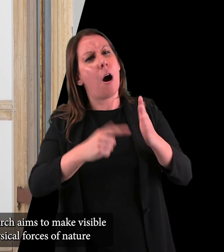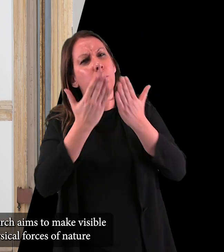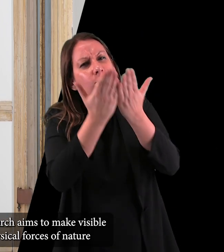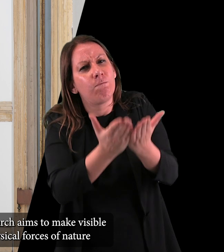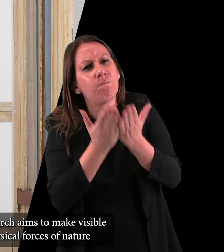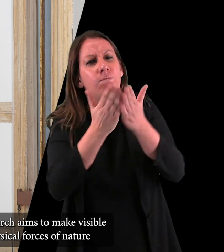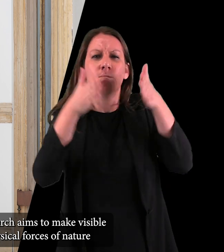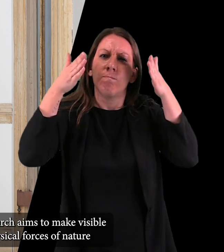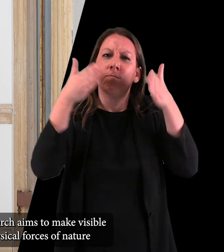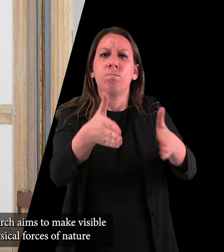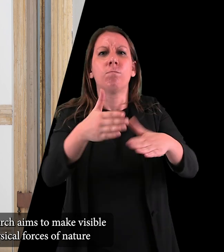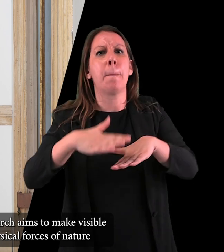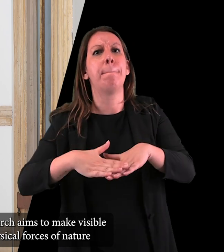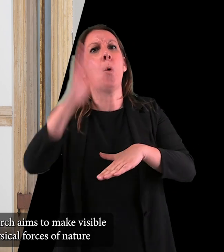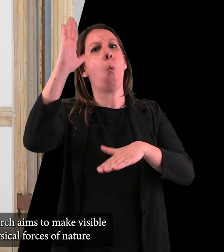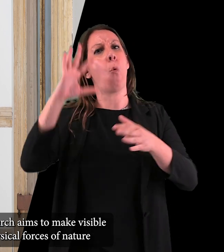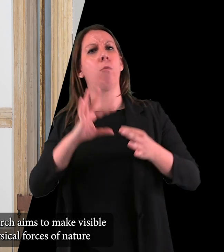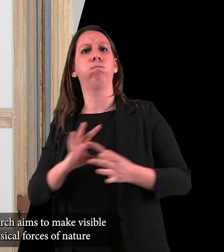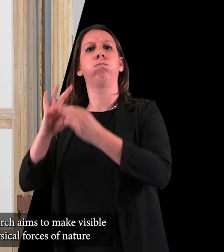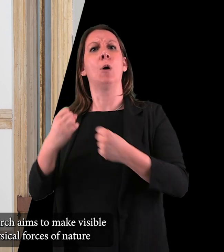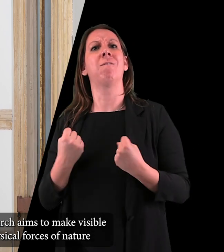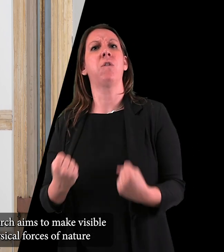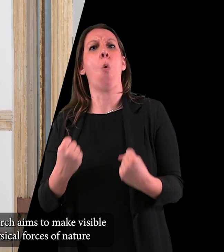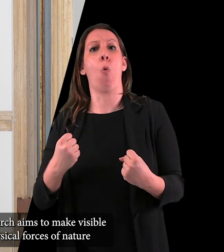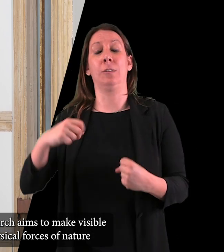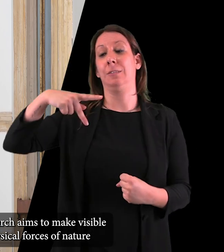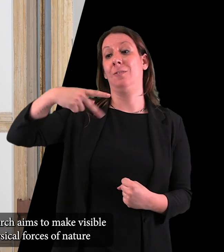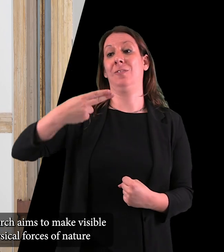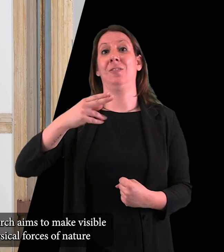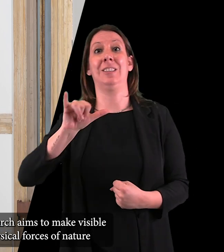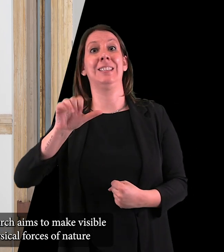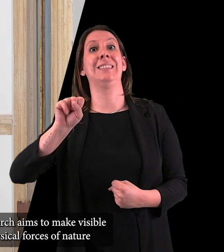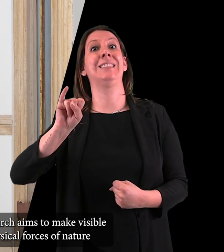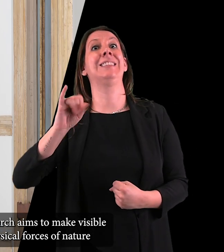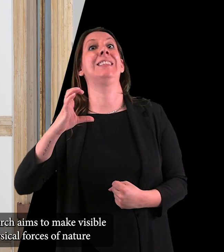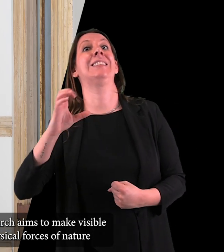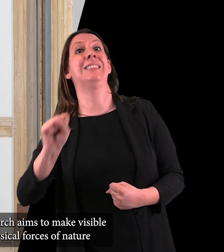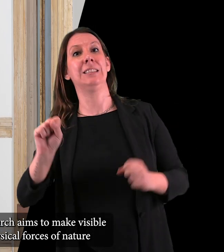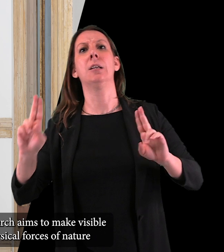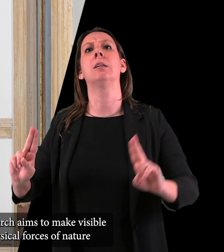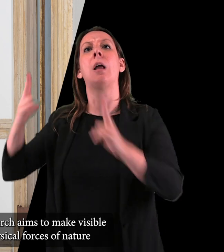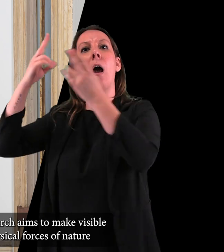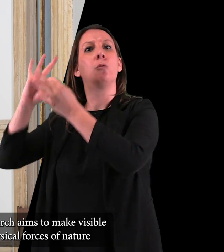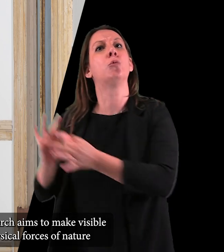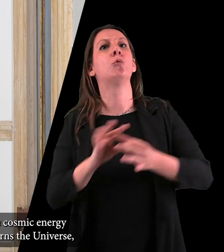His artistic research aims to make visible the great physical forces of nature